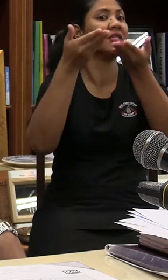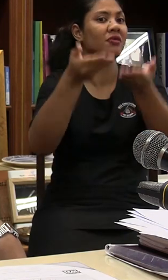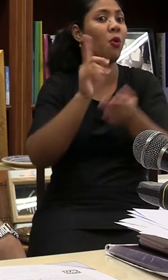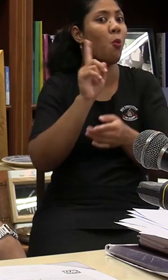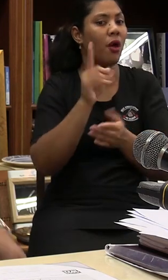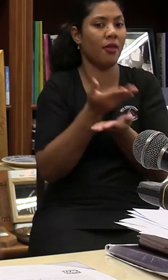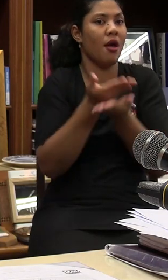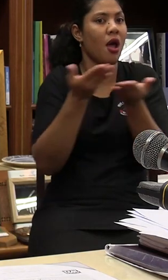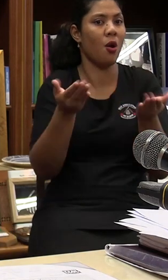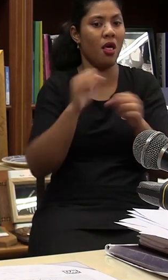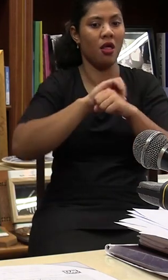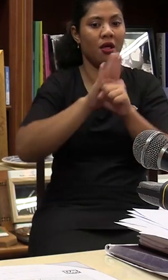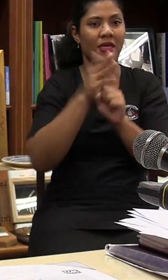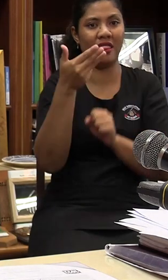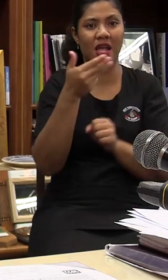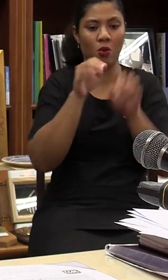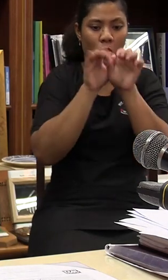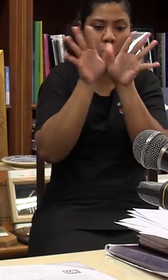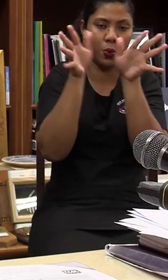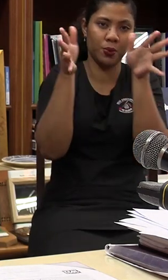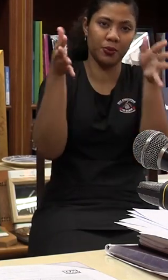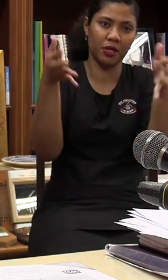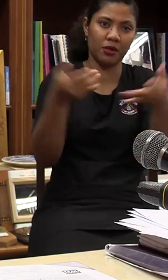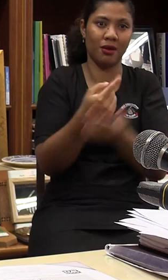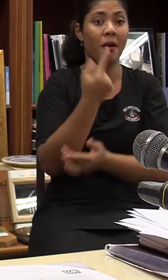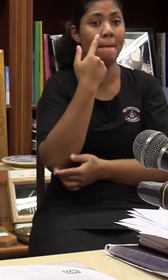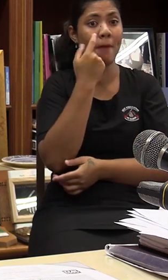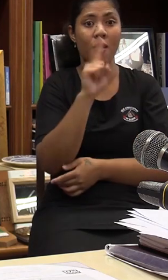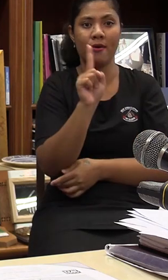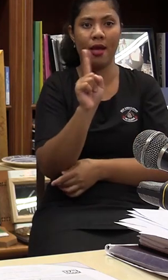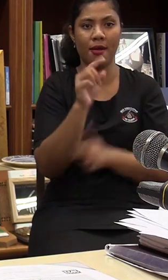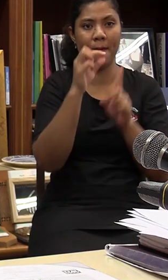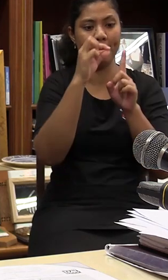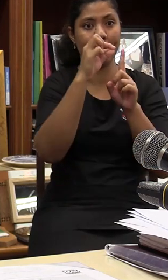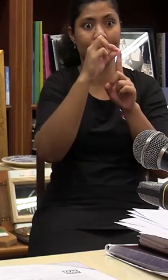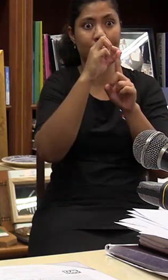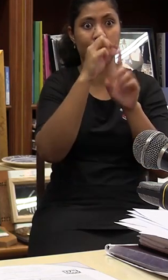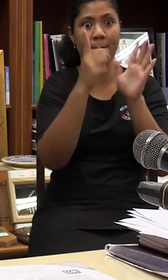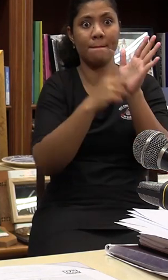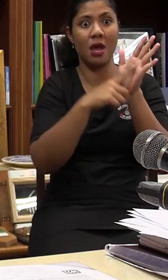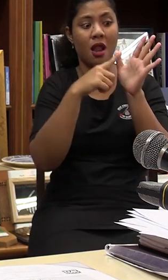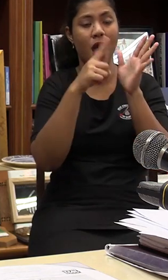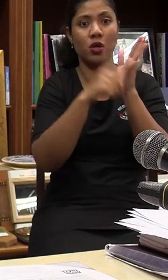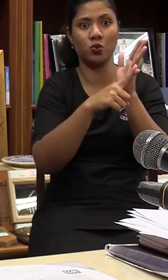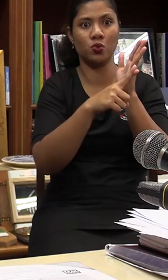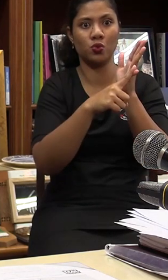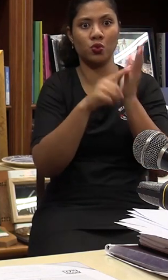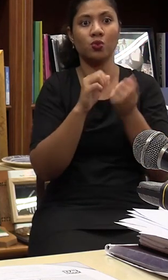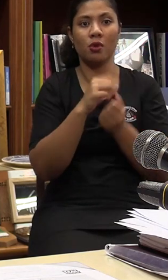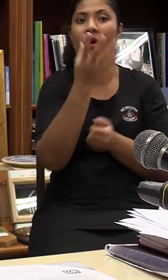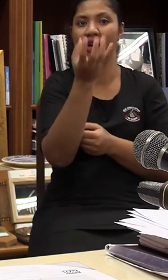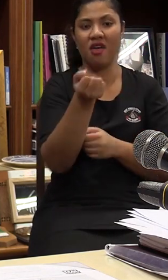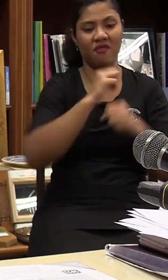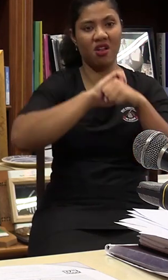I a kid and he was a a kid. I was do it